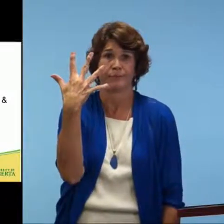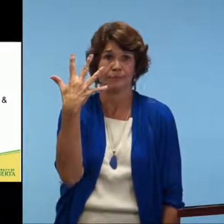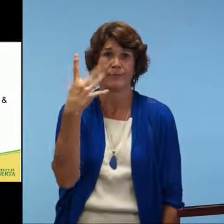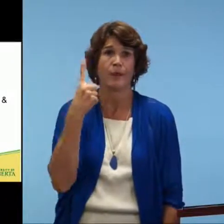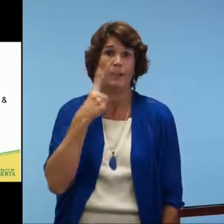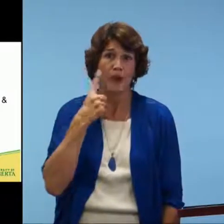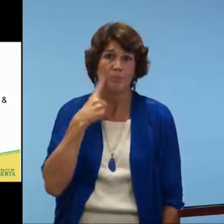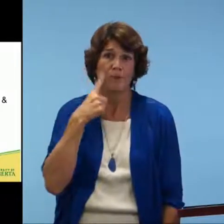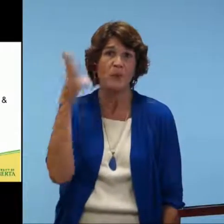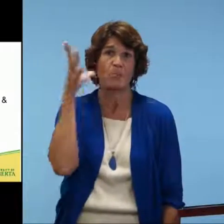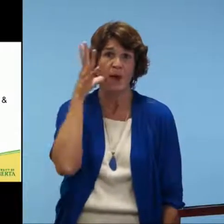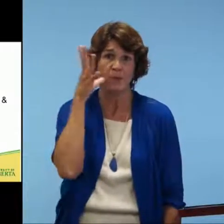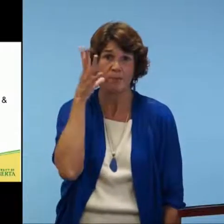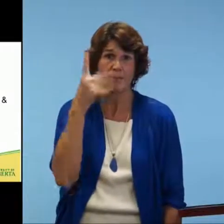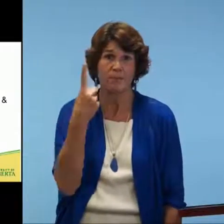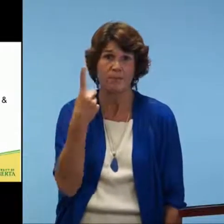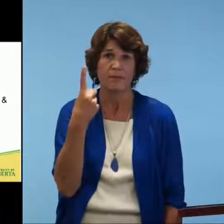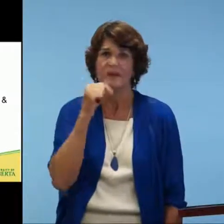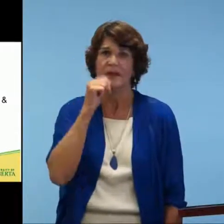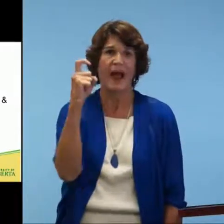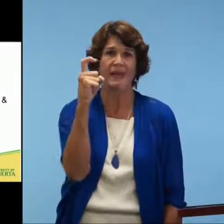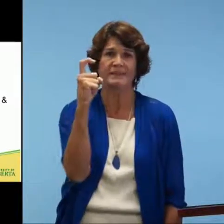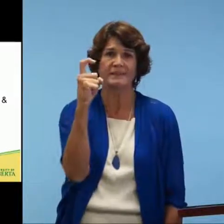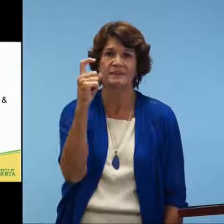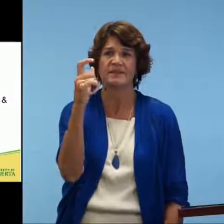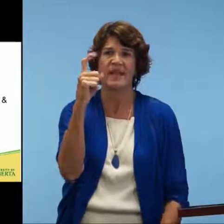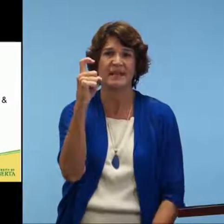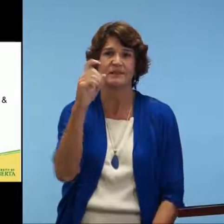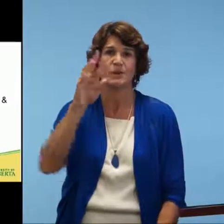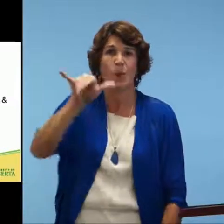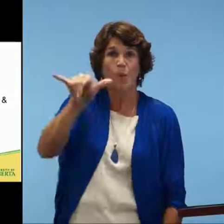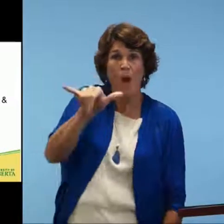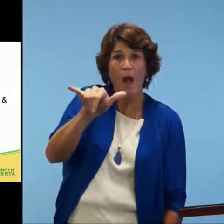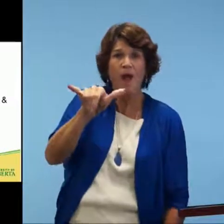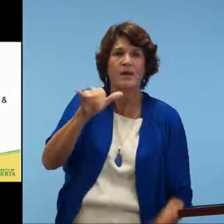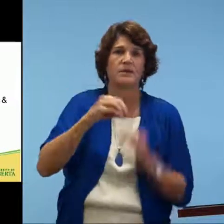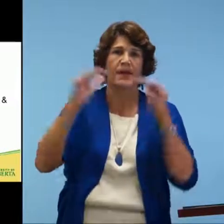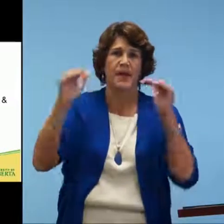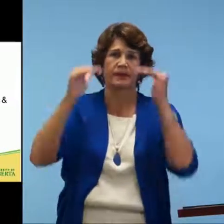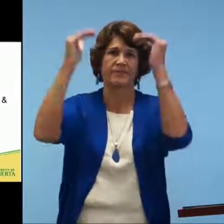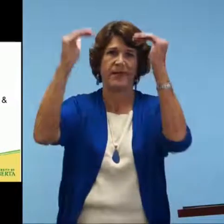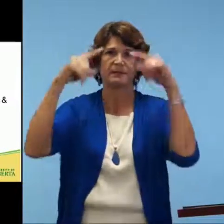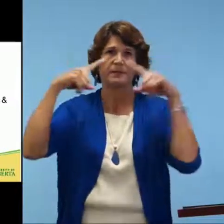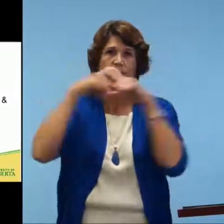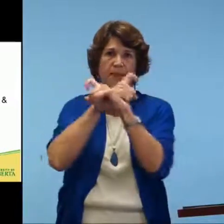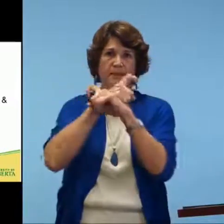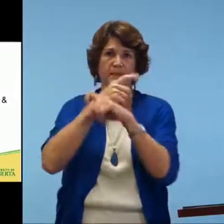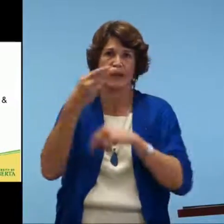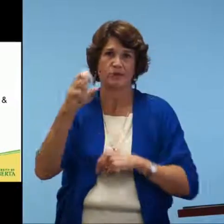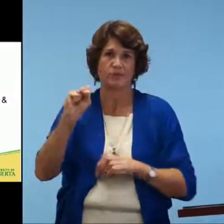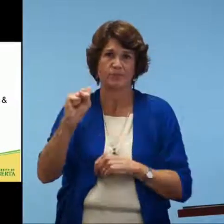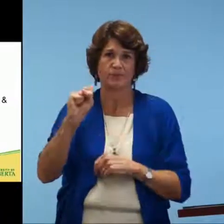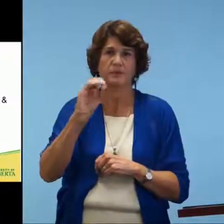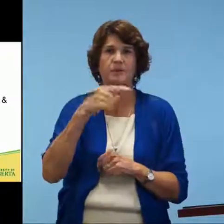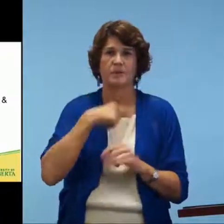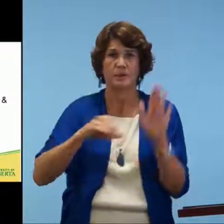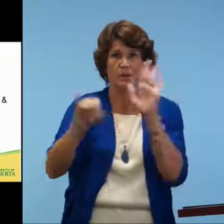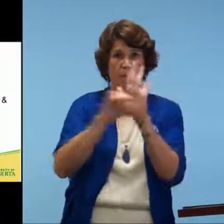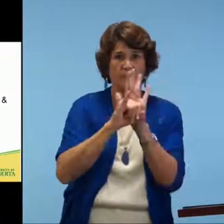language, they start with these basic hand shapes. Hand shape one or five for mom. But as we get further into the